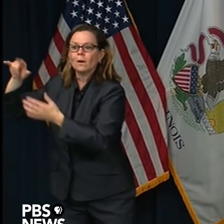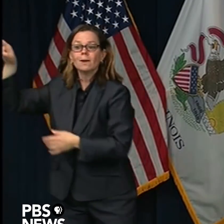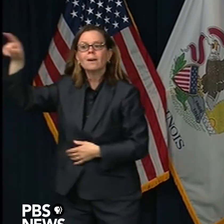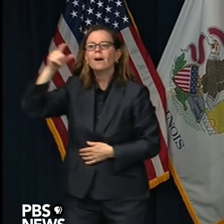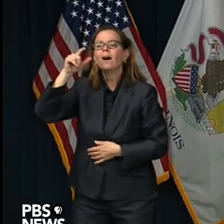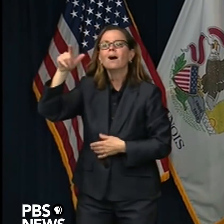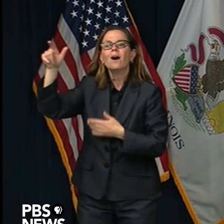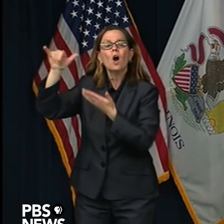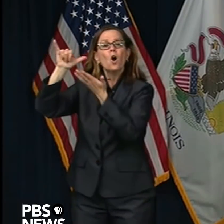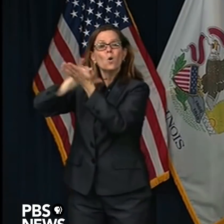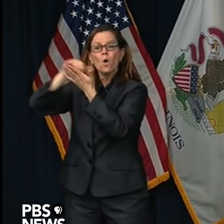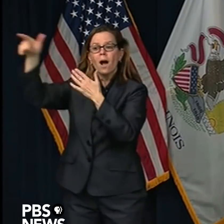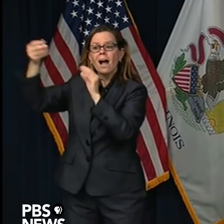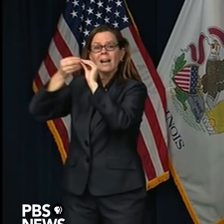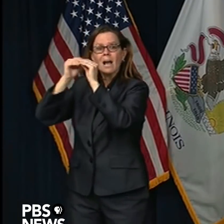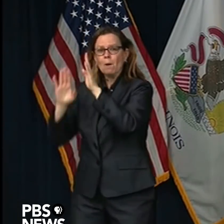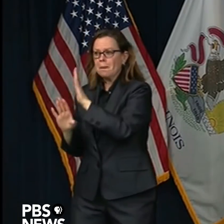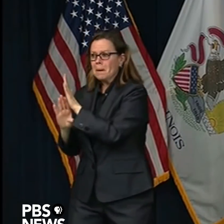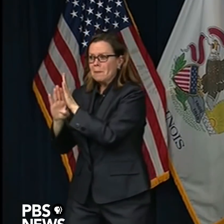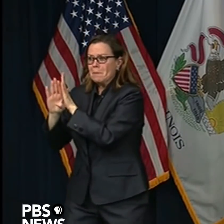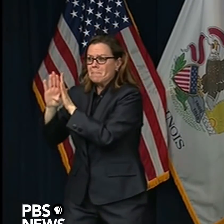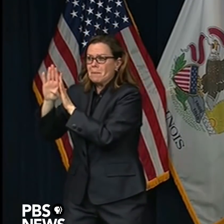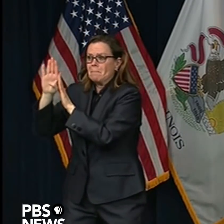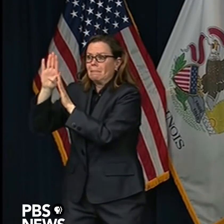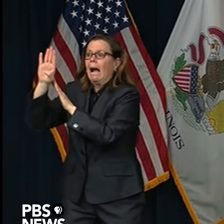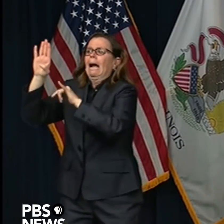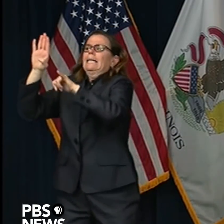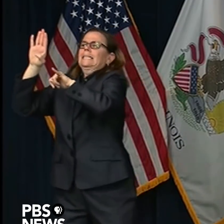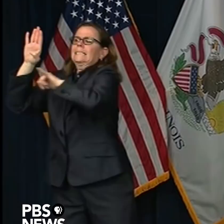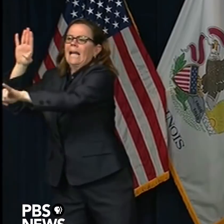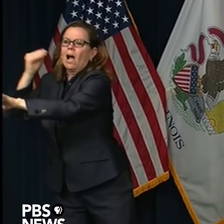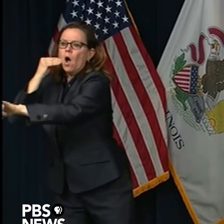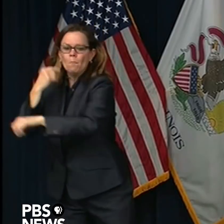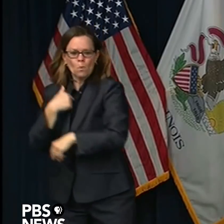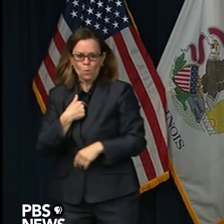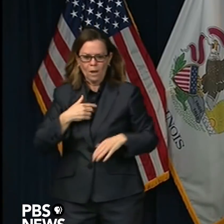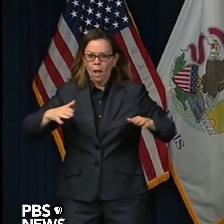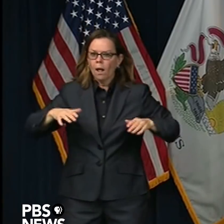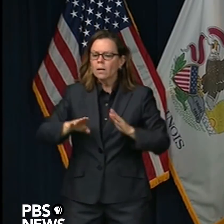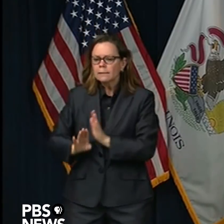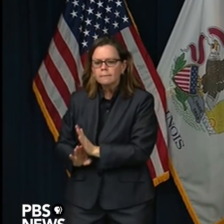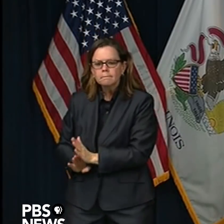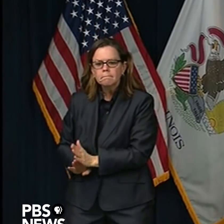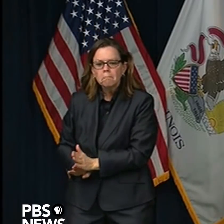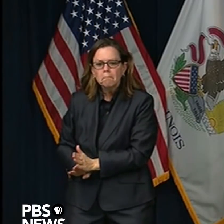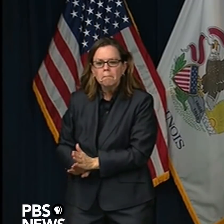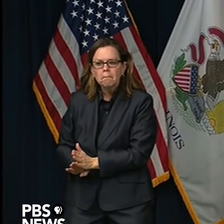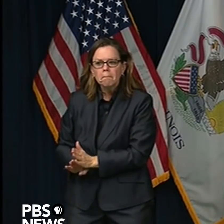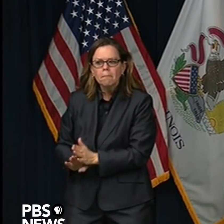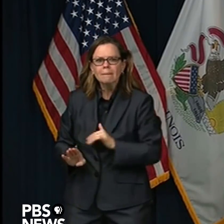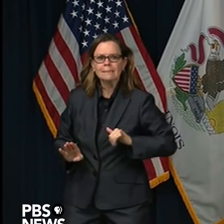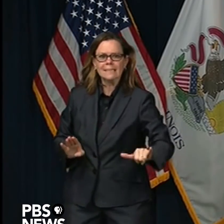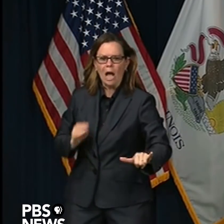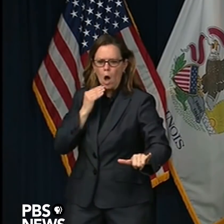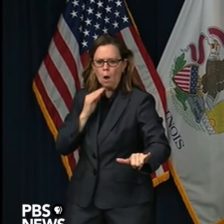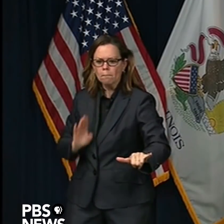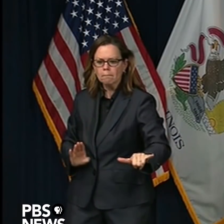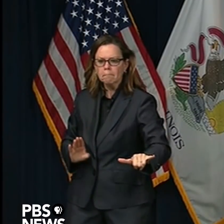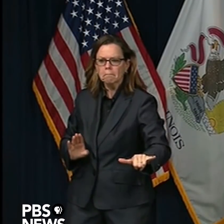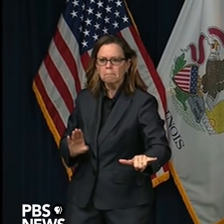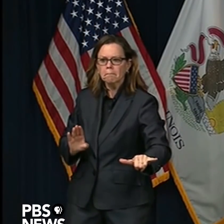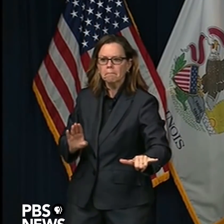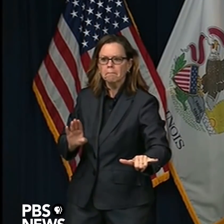And so they were further along in the curve, I guess, I would say. And so